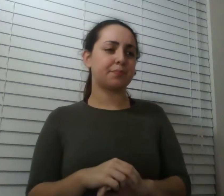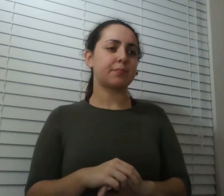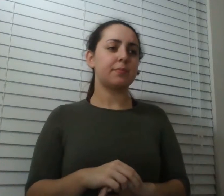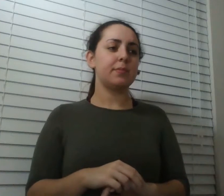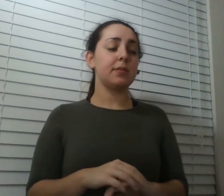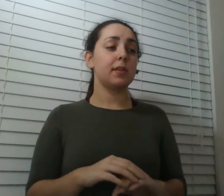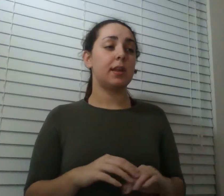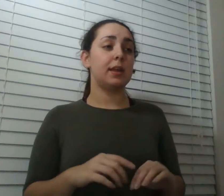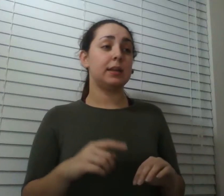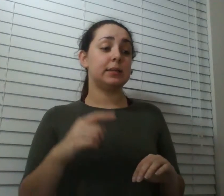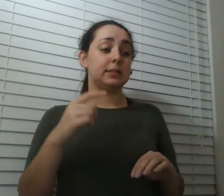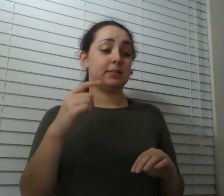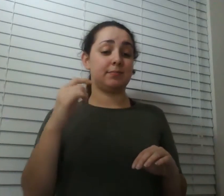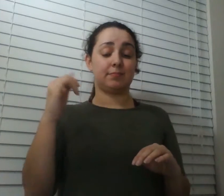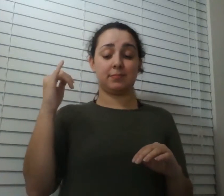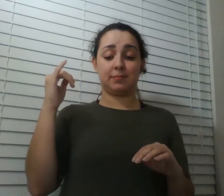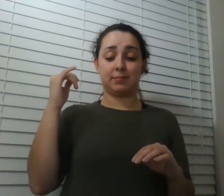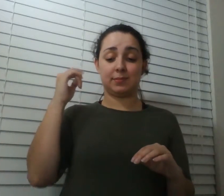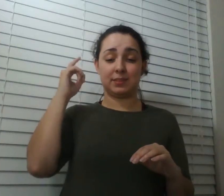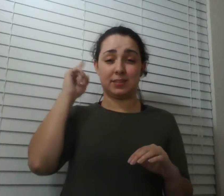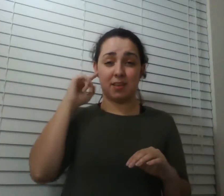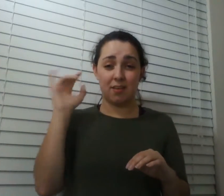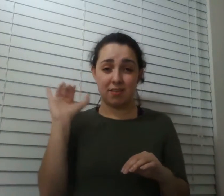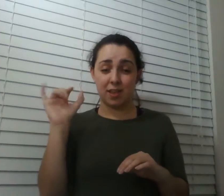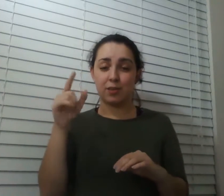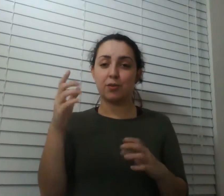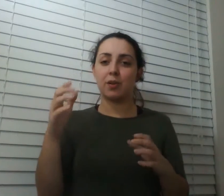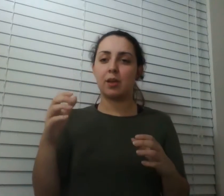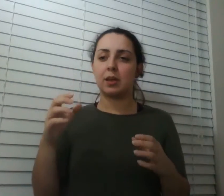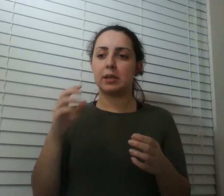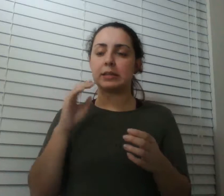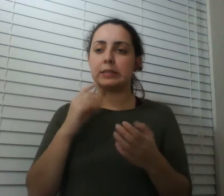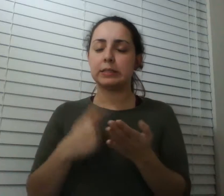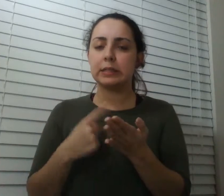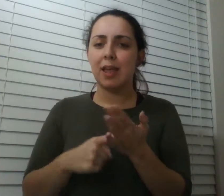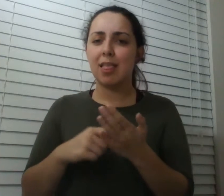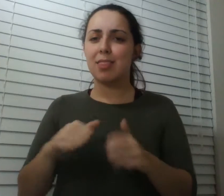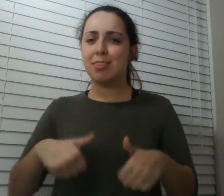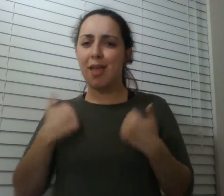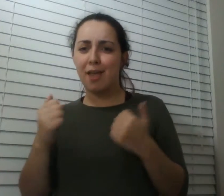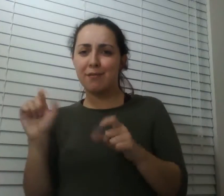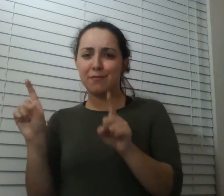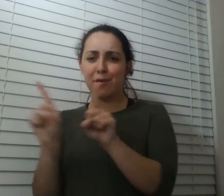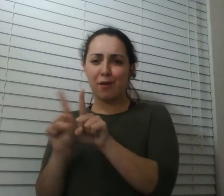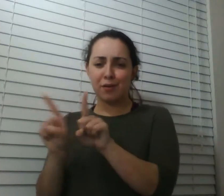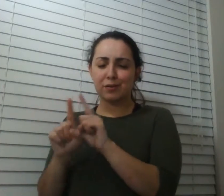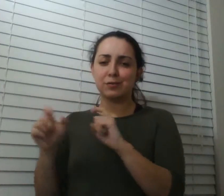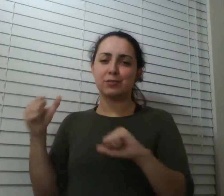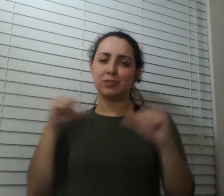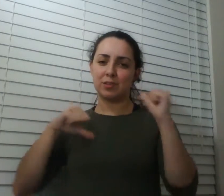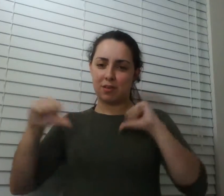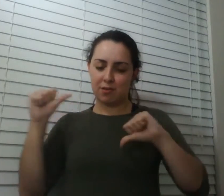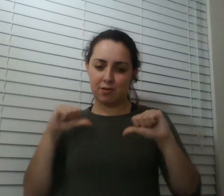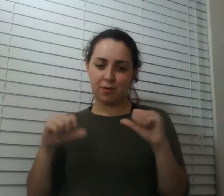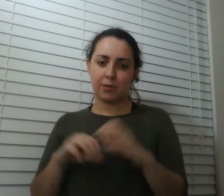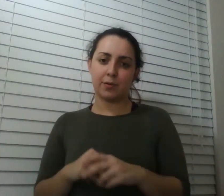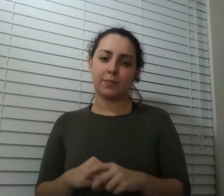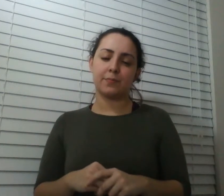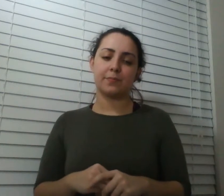talking both about life and about the show as a beautiful dare yeah i mean our tendency is to take what you guys do and transpose it onto other things